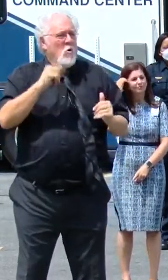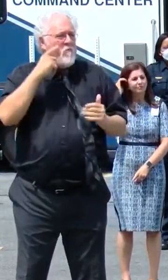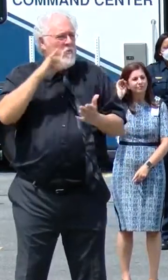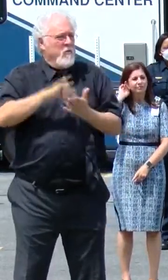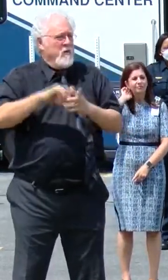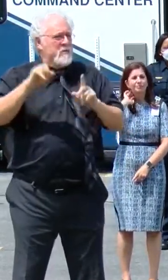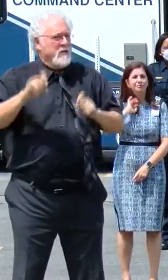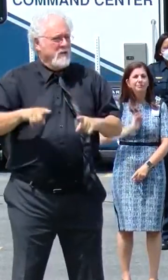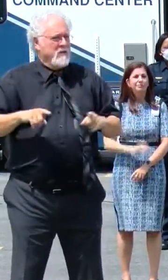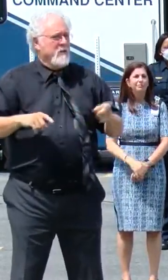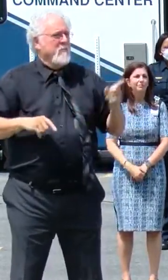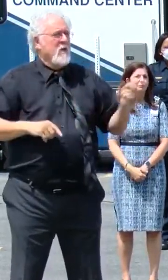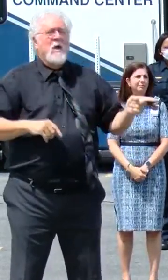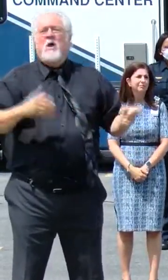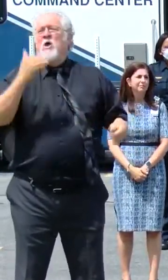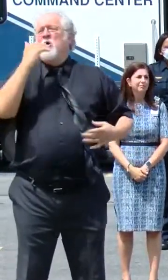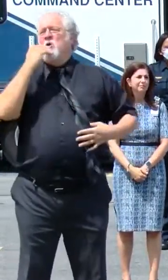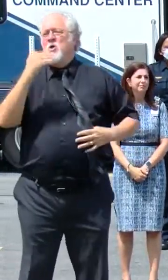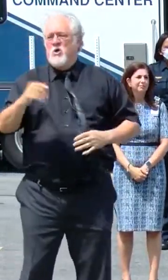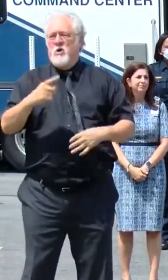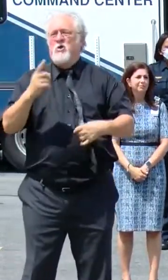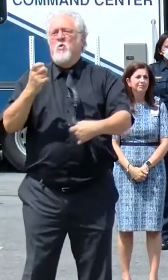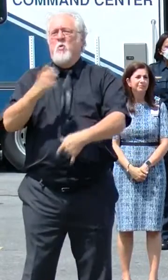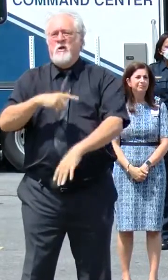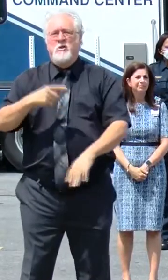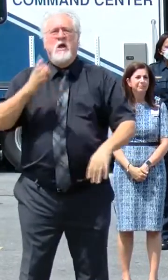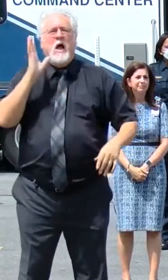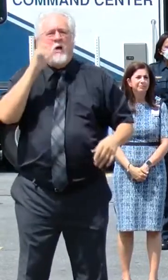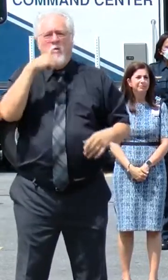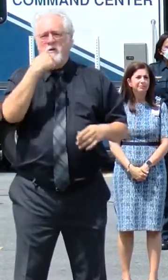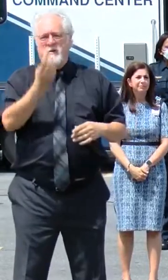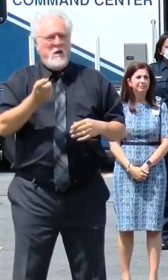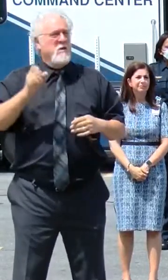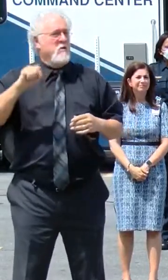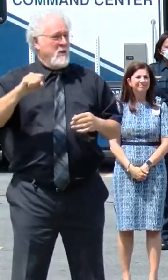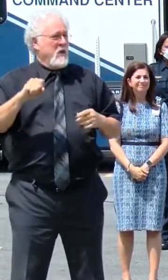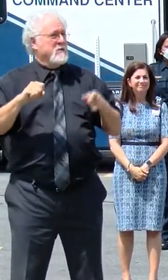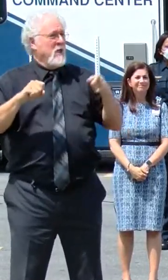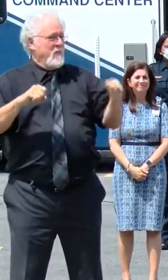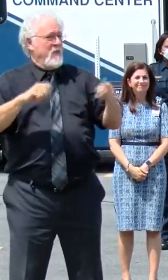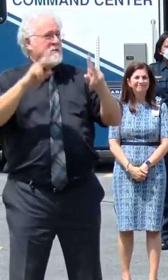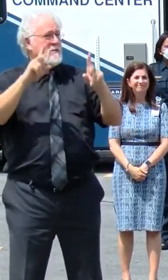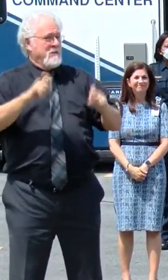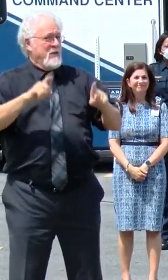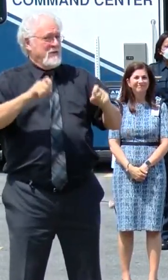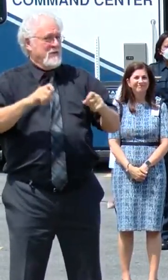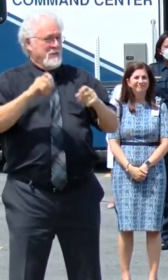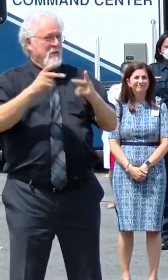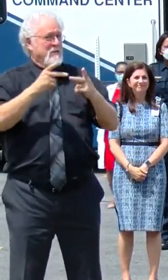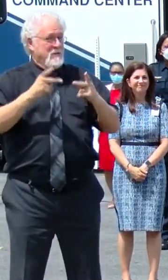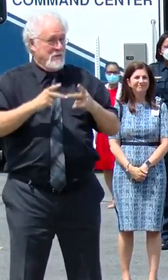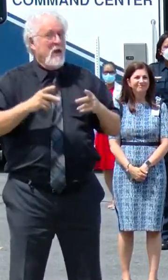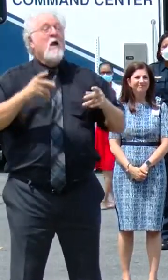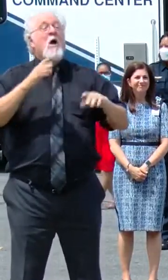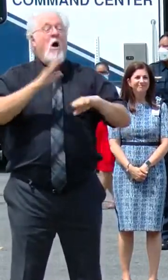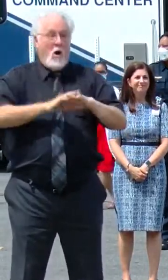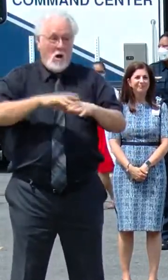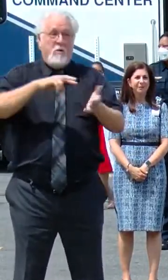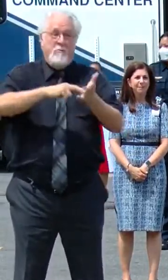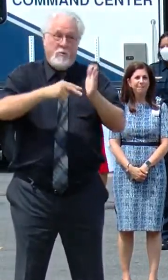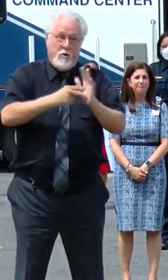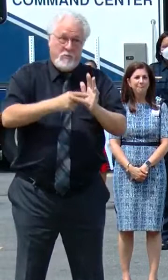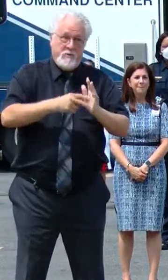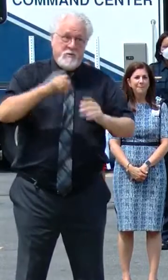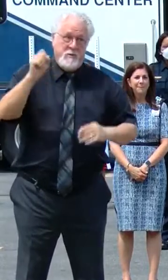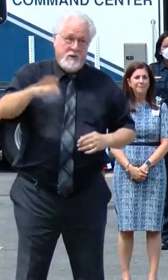That's a very good question. I will tell you, yes, this testing site was very intentional. And